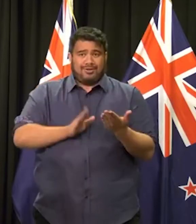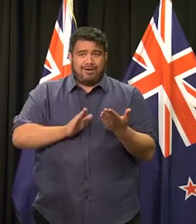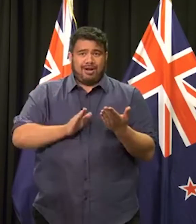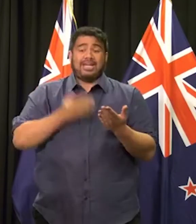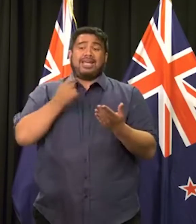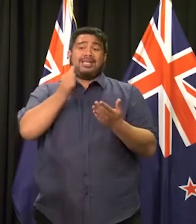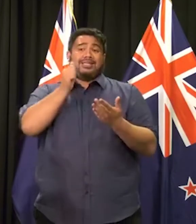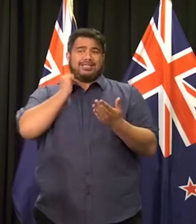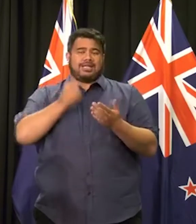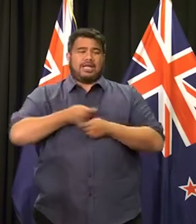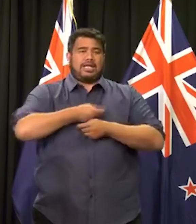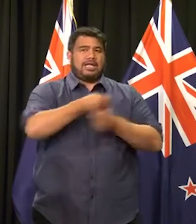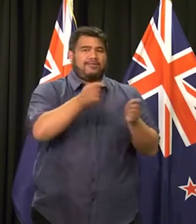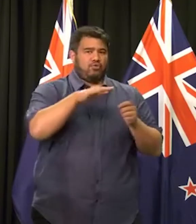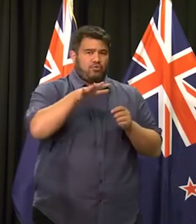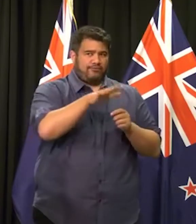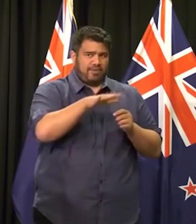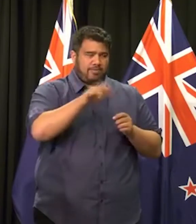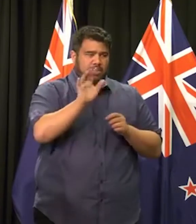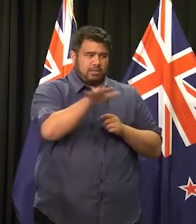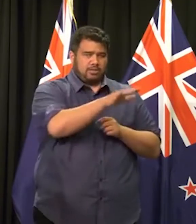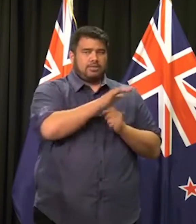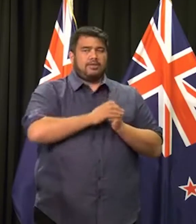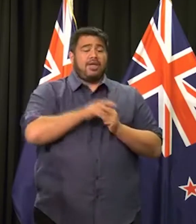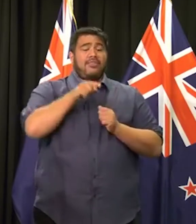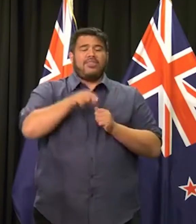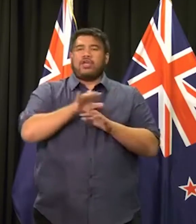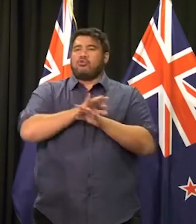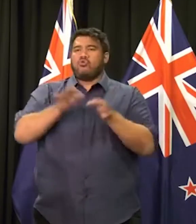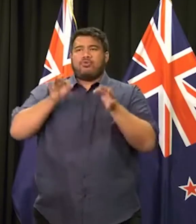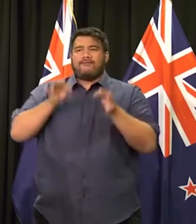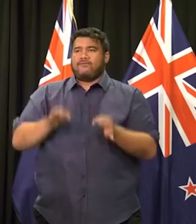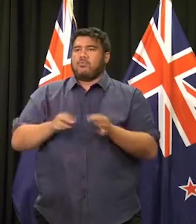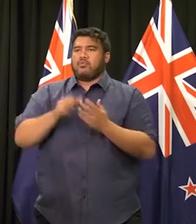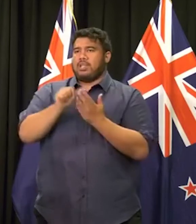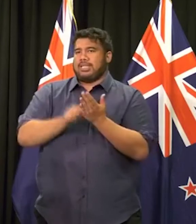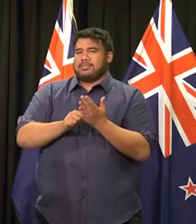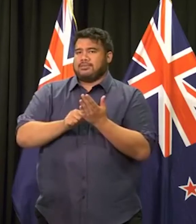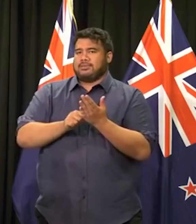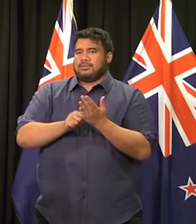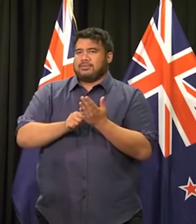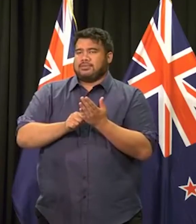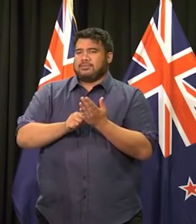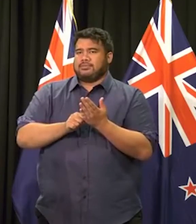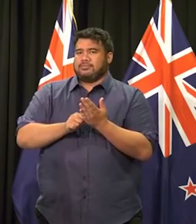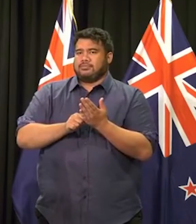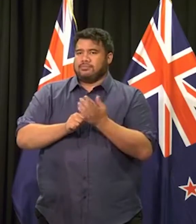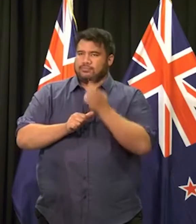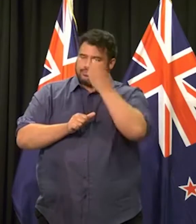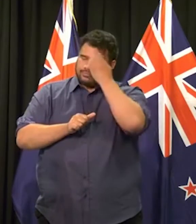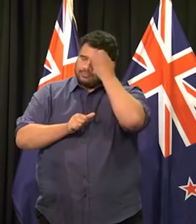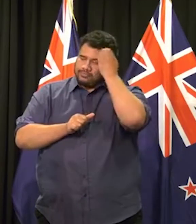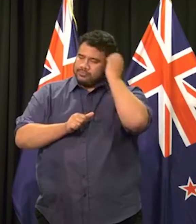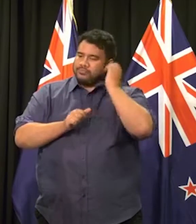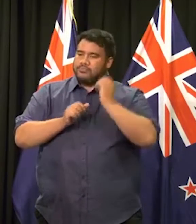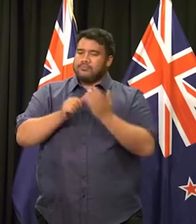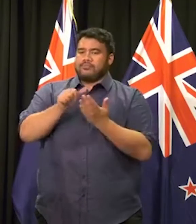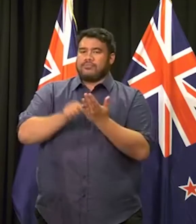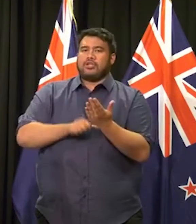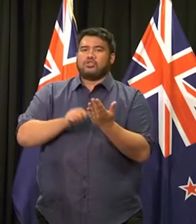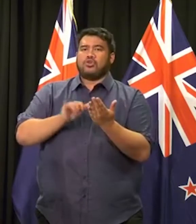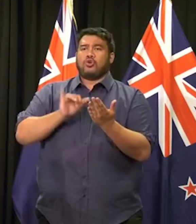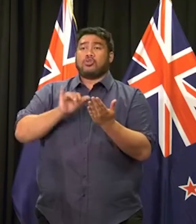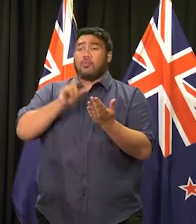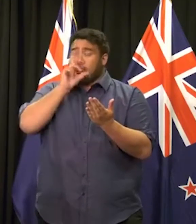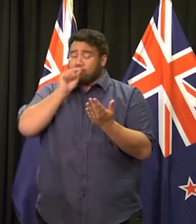informal list of the missing. It is not a formal verified list at this stage, so it will not necessarily be complete.